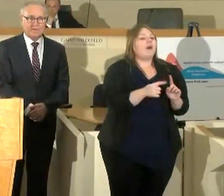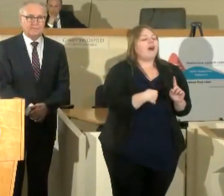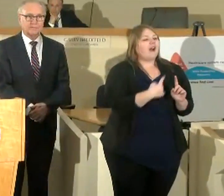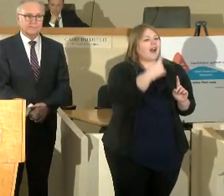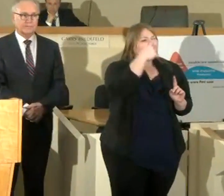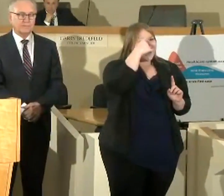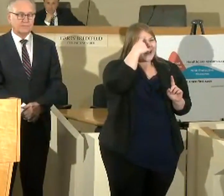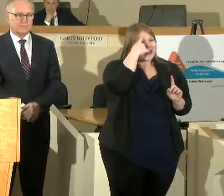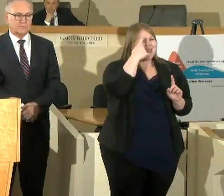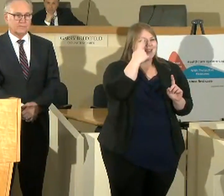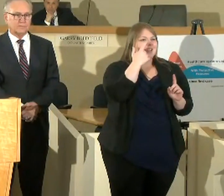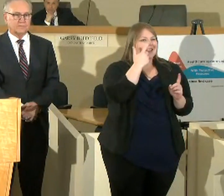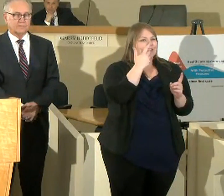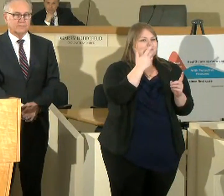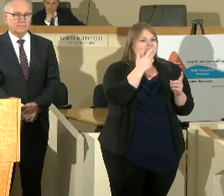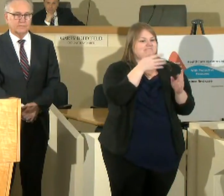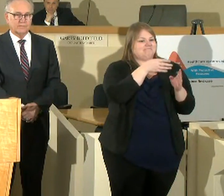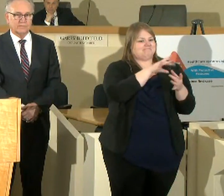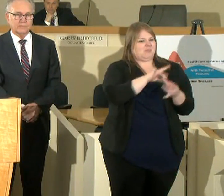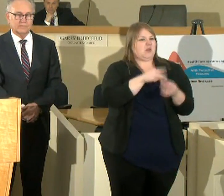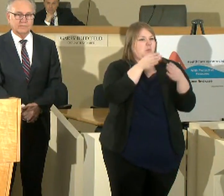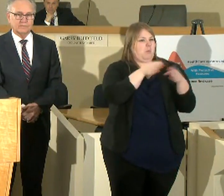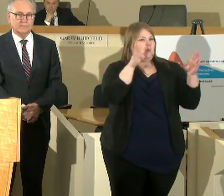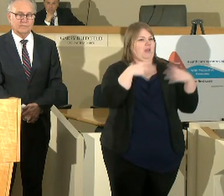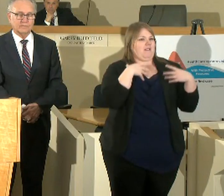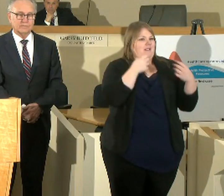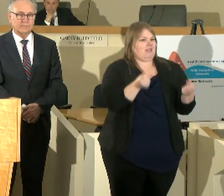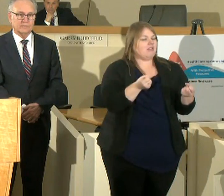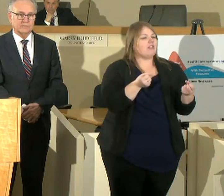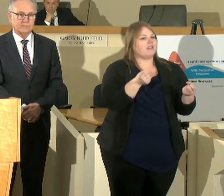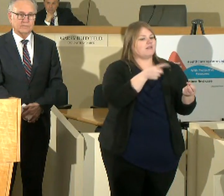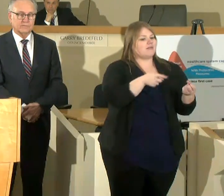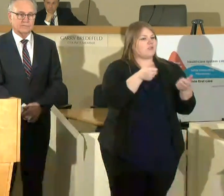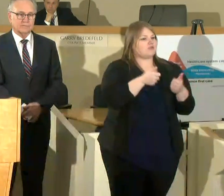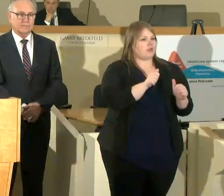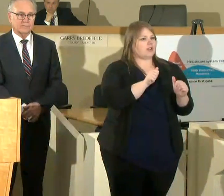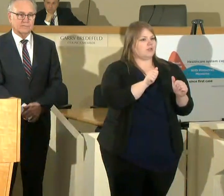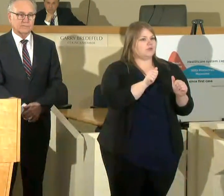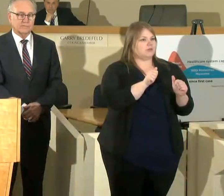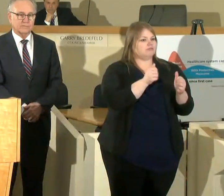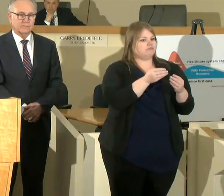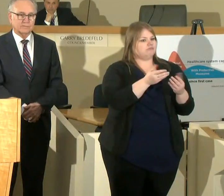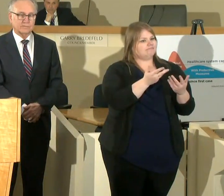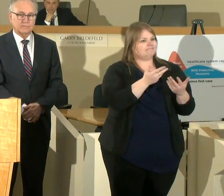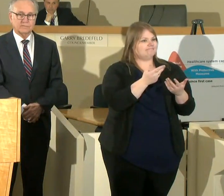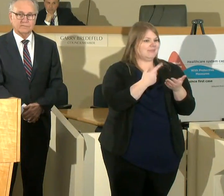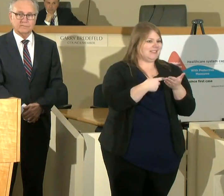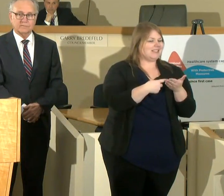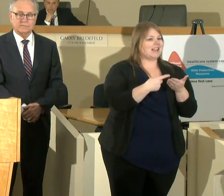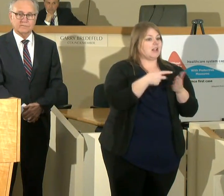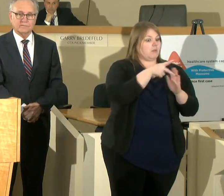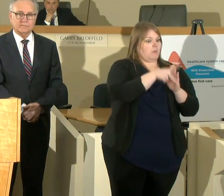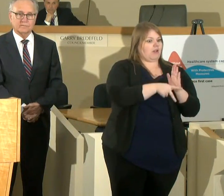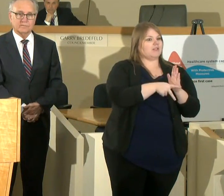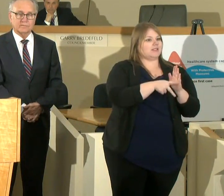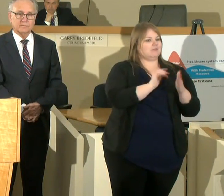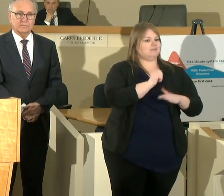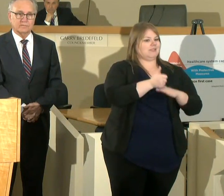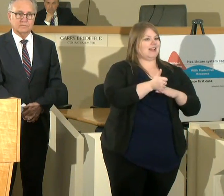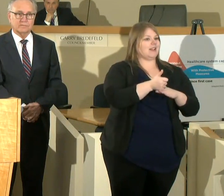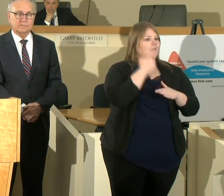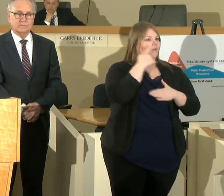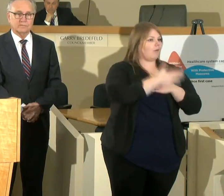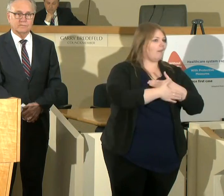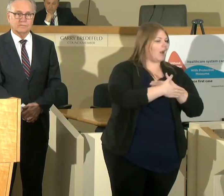term within public health that many are trying to really address with policies that are before the county and